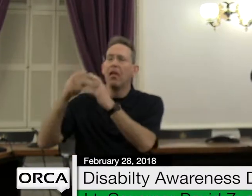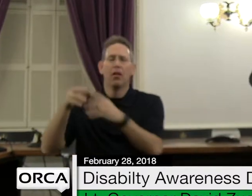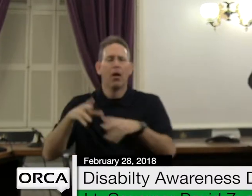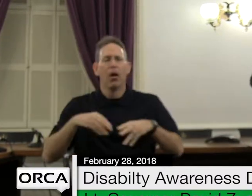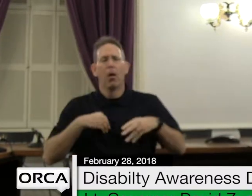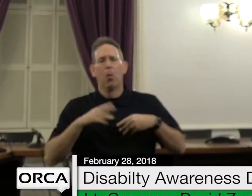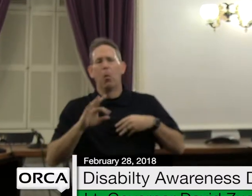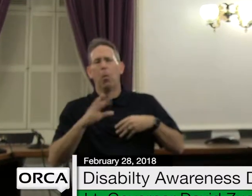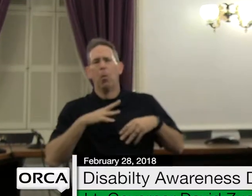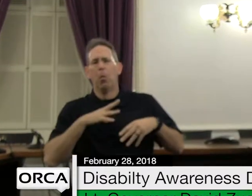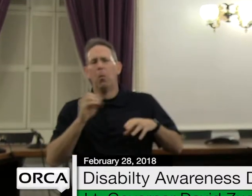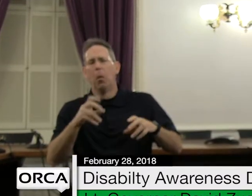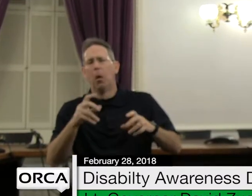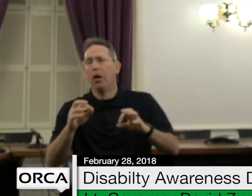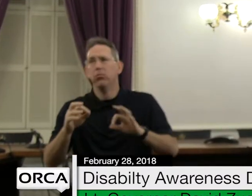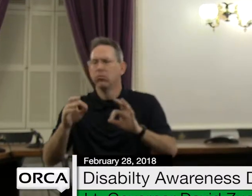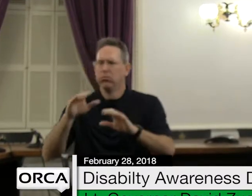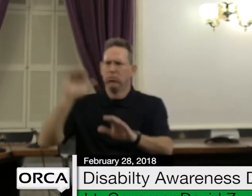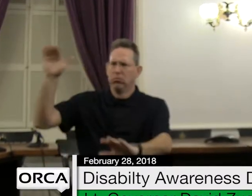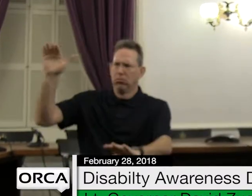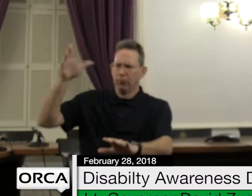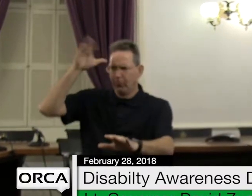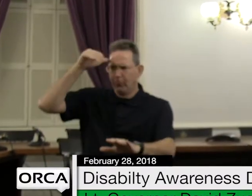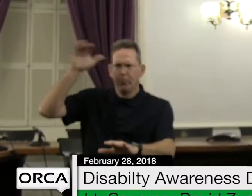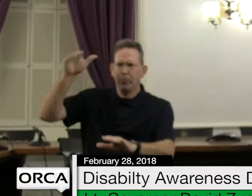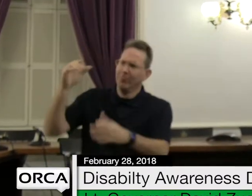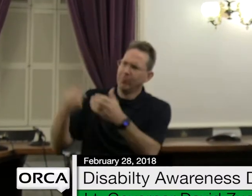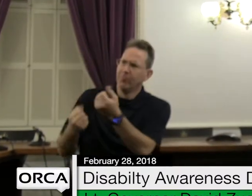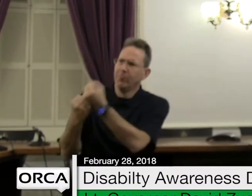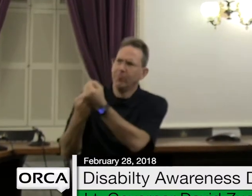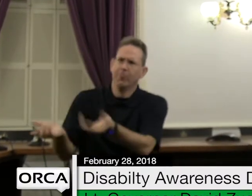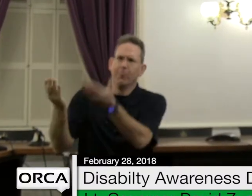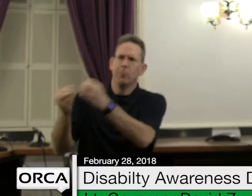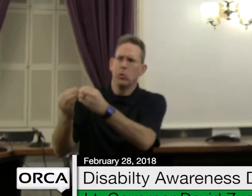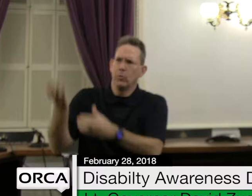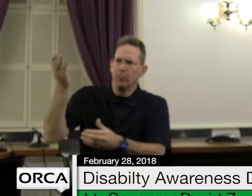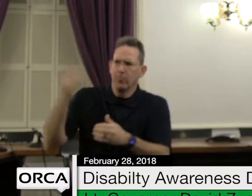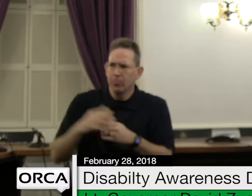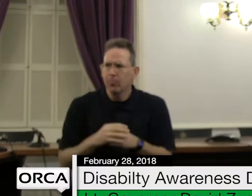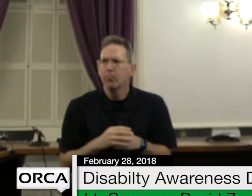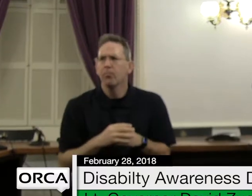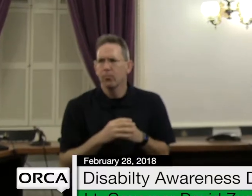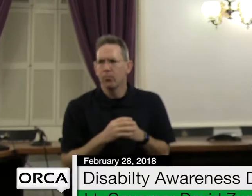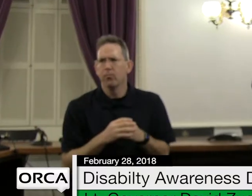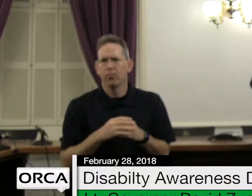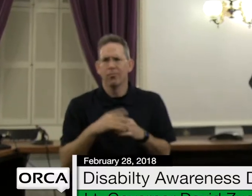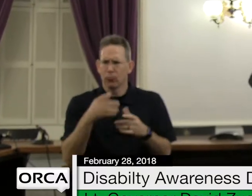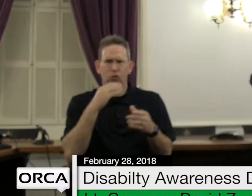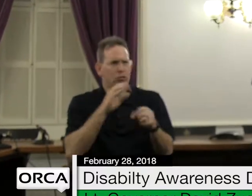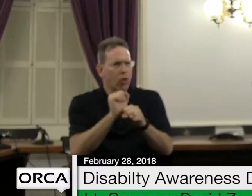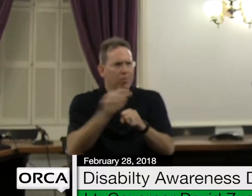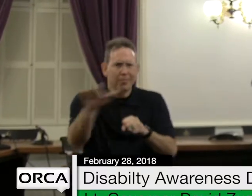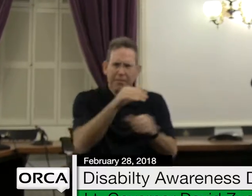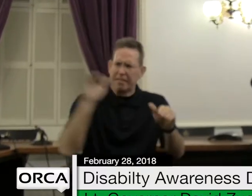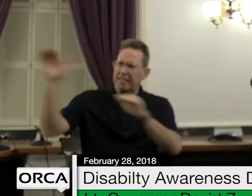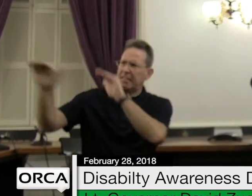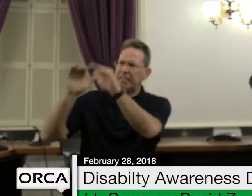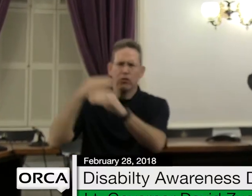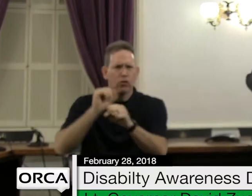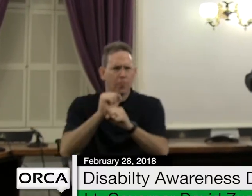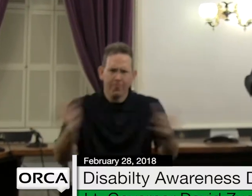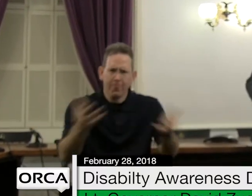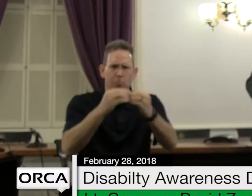as many of you already do, that you speak up and make it clear that the needs